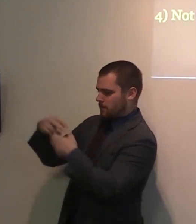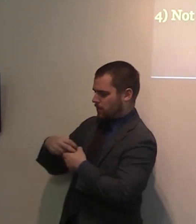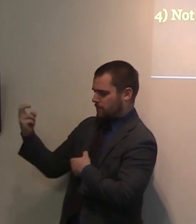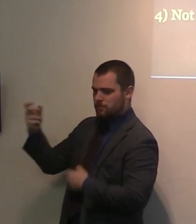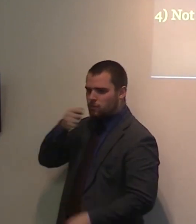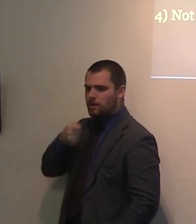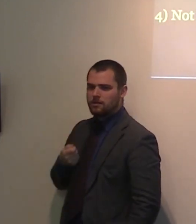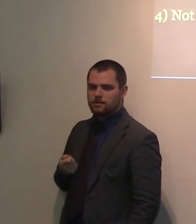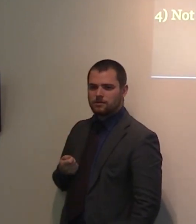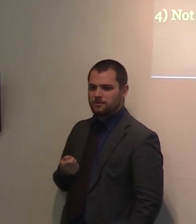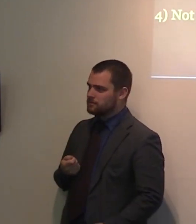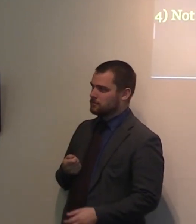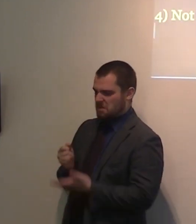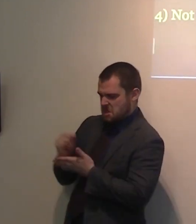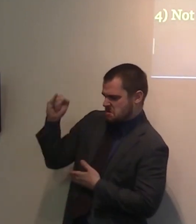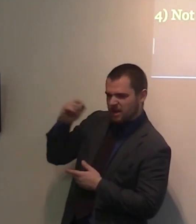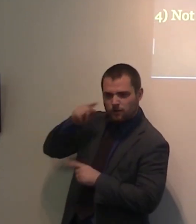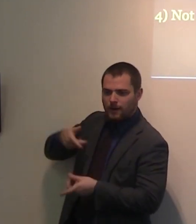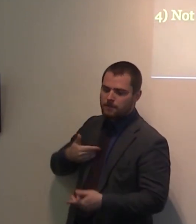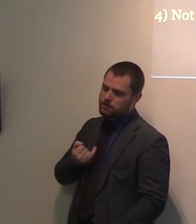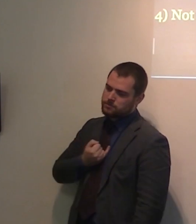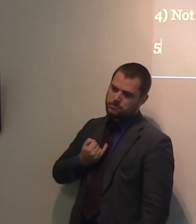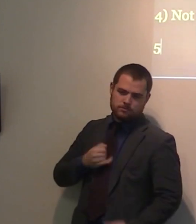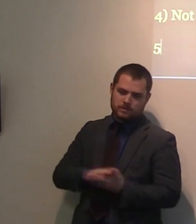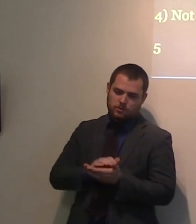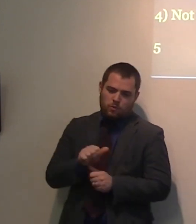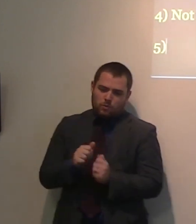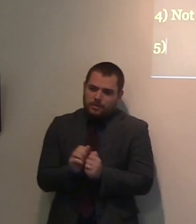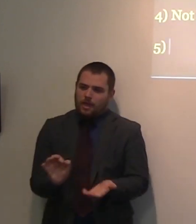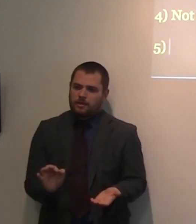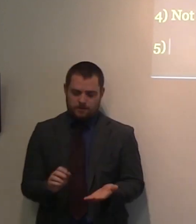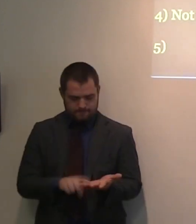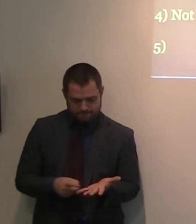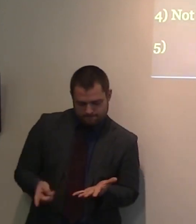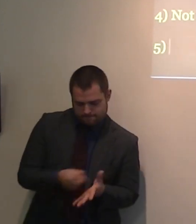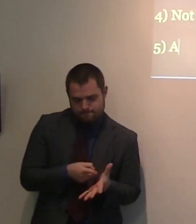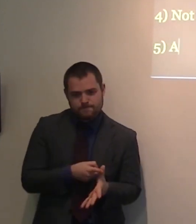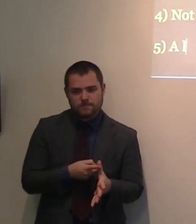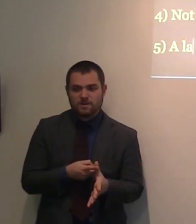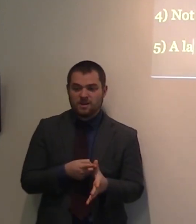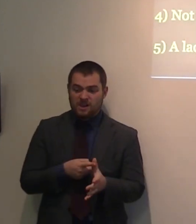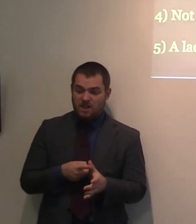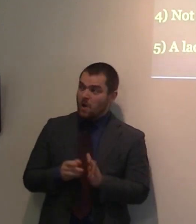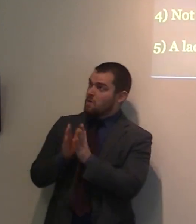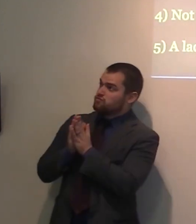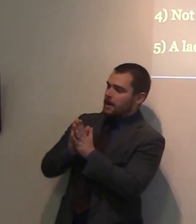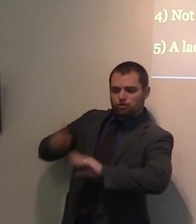fifth one, prayerlessness. A Christian who doesn't pray, will lose his taste and he will not have